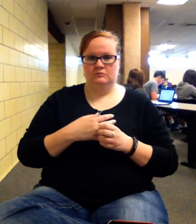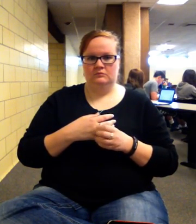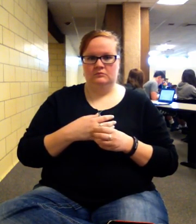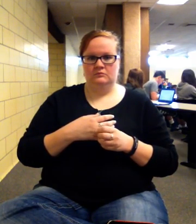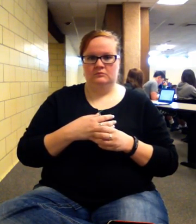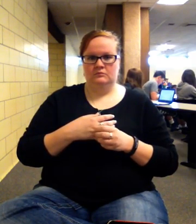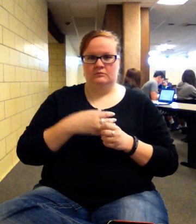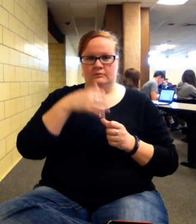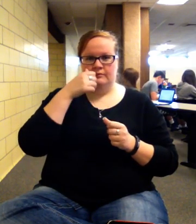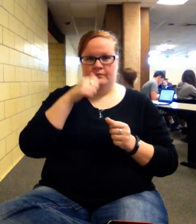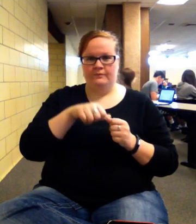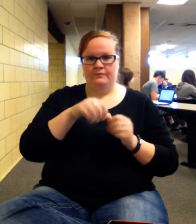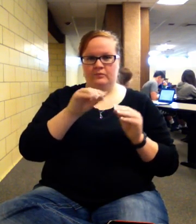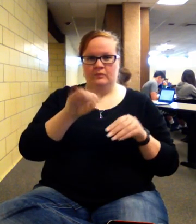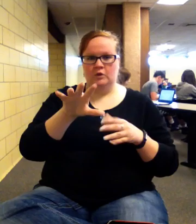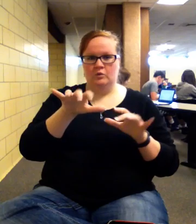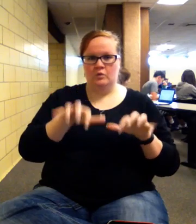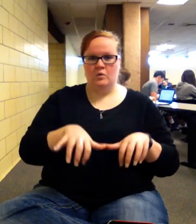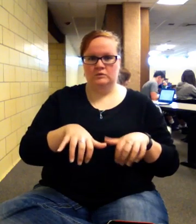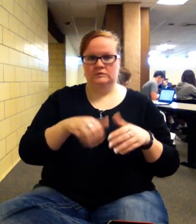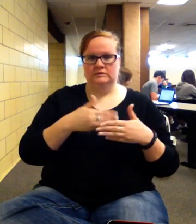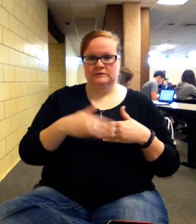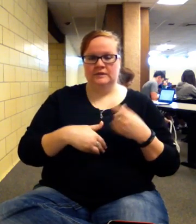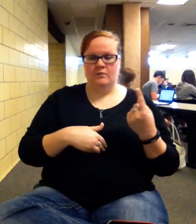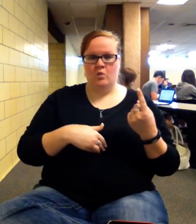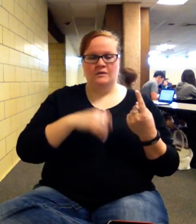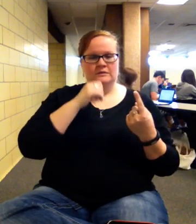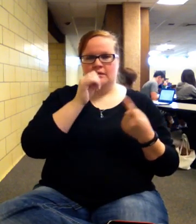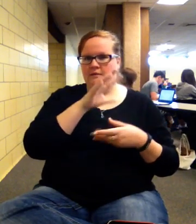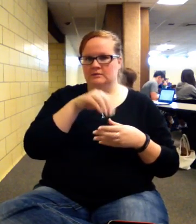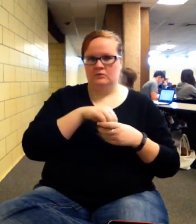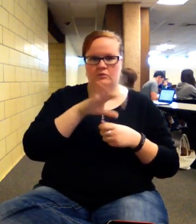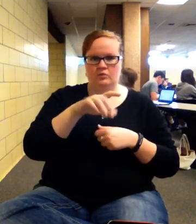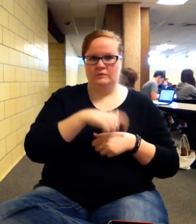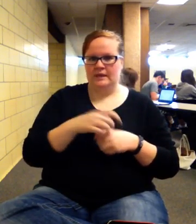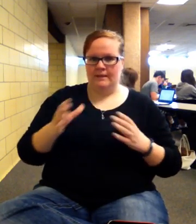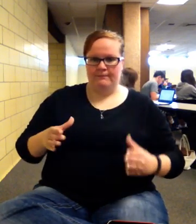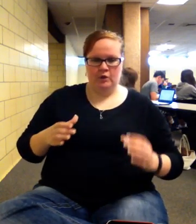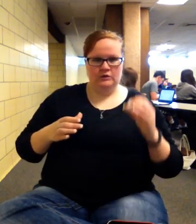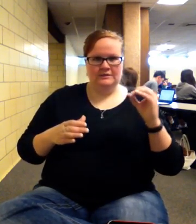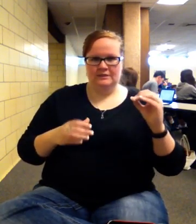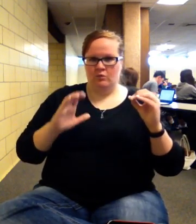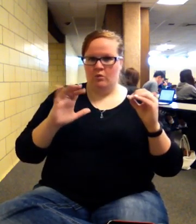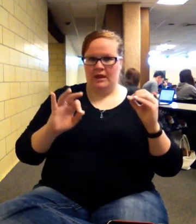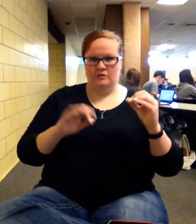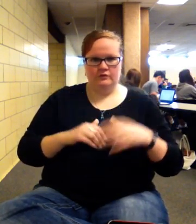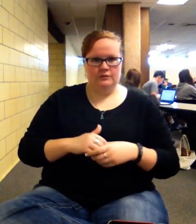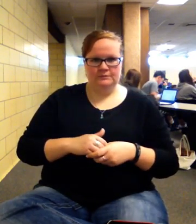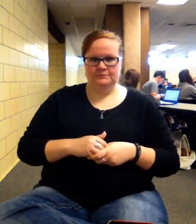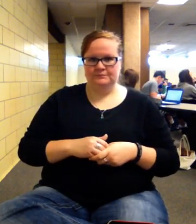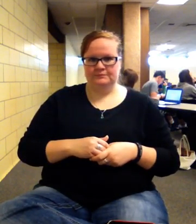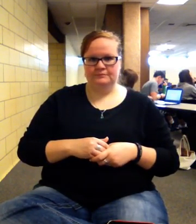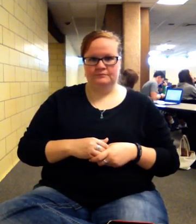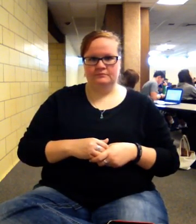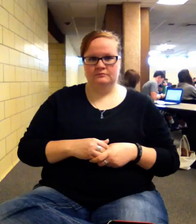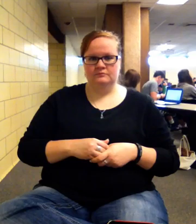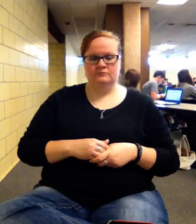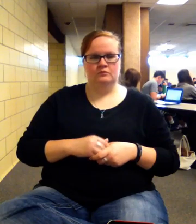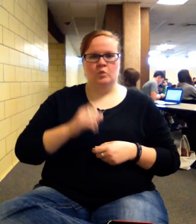Remember, I in your notes, step one does not include your time period zero cash flow. We don't consider the time